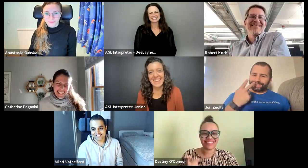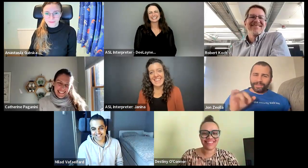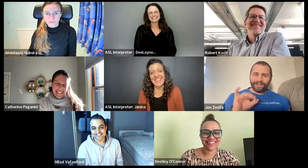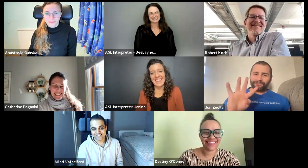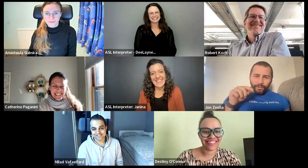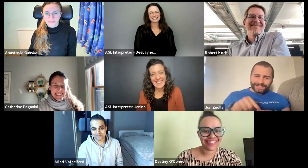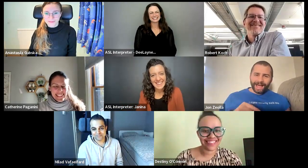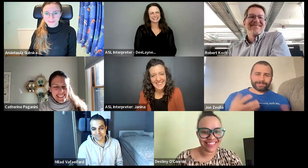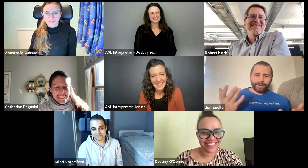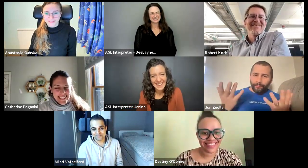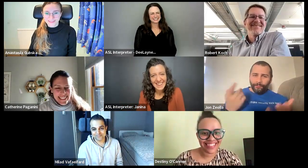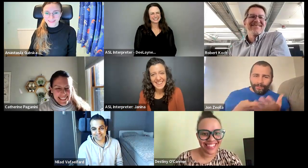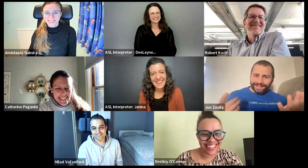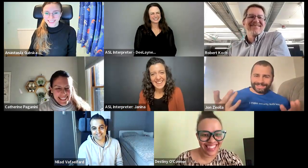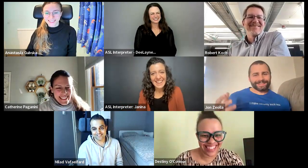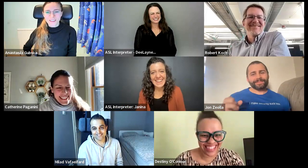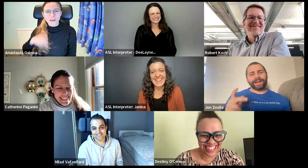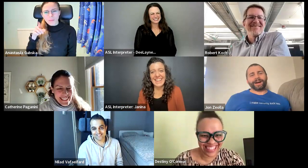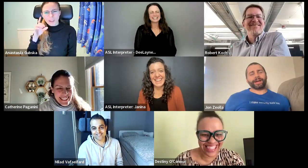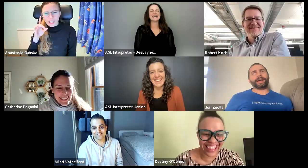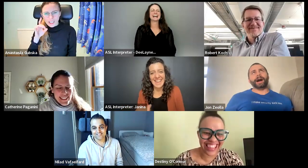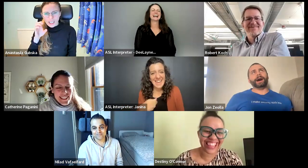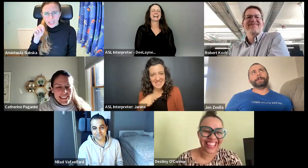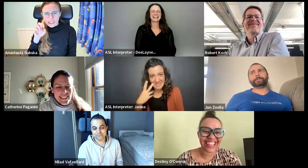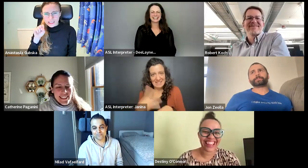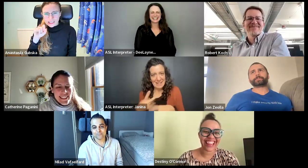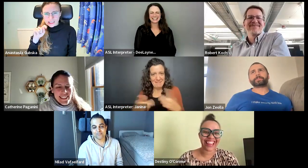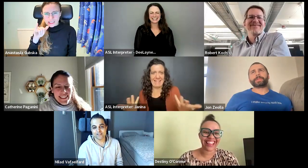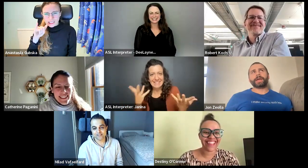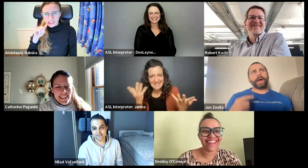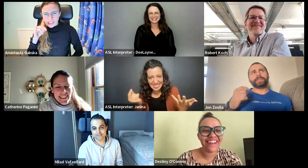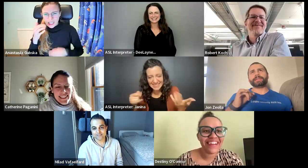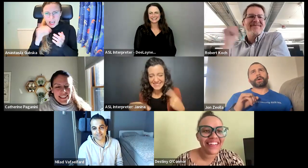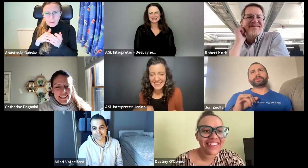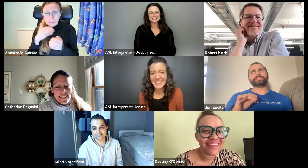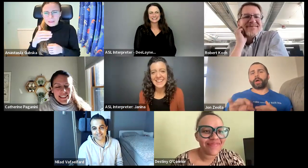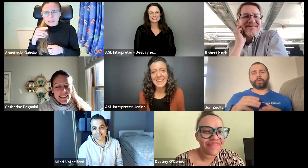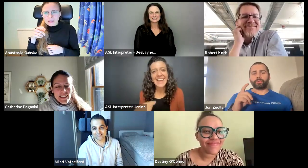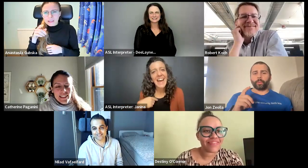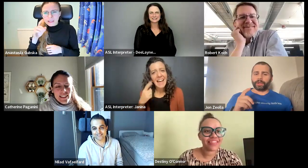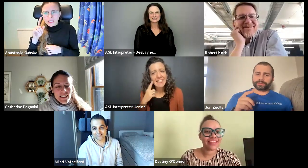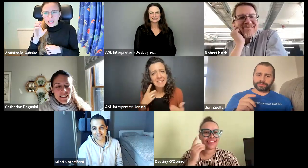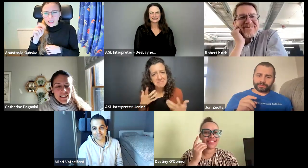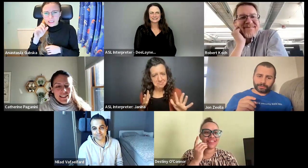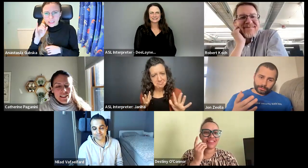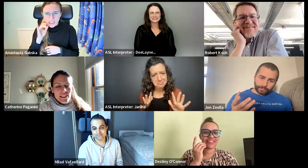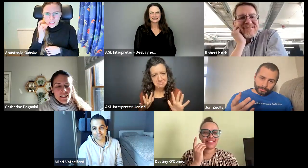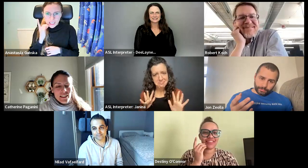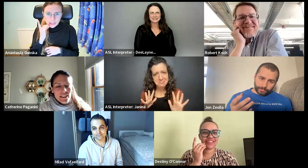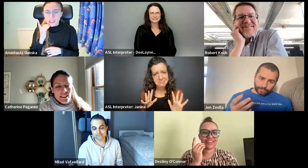I thought like four times. like, what is this? Okay. Um, I think that was all the ones.